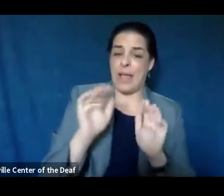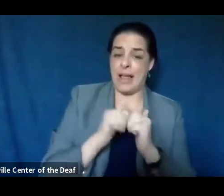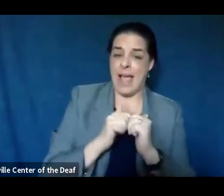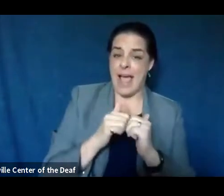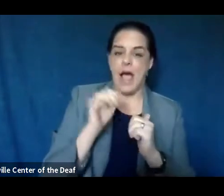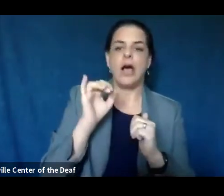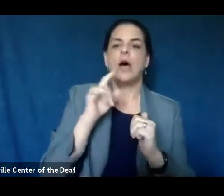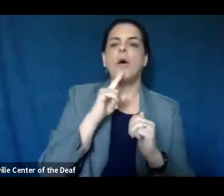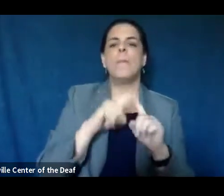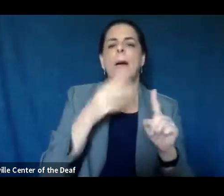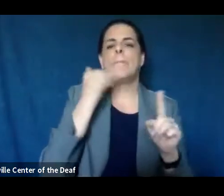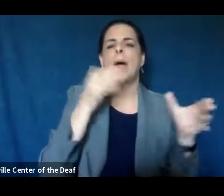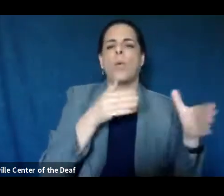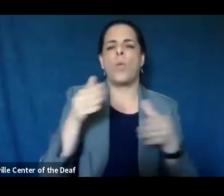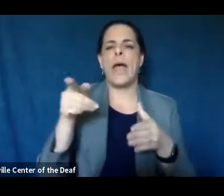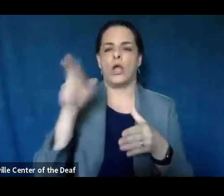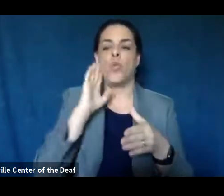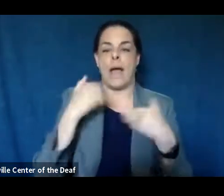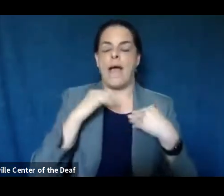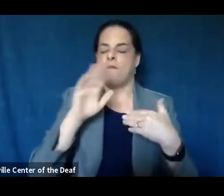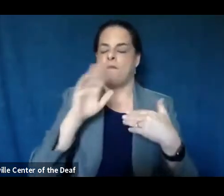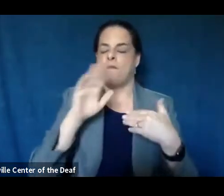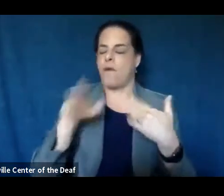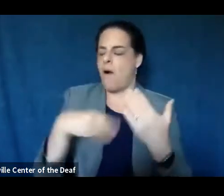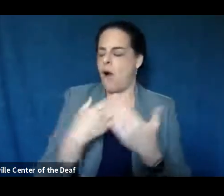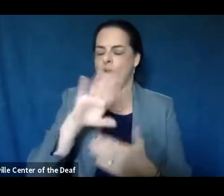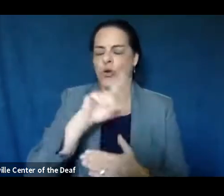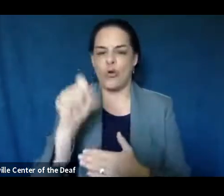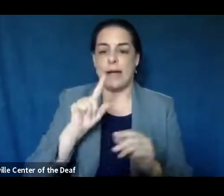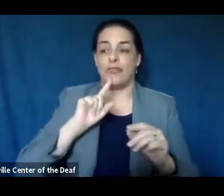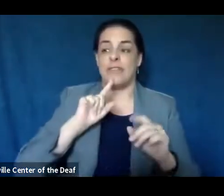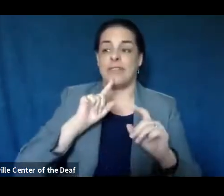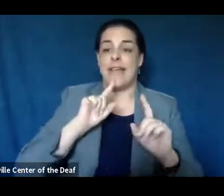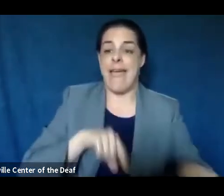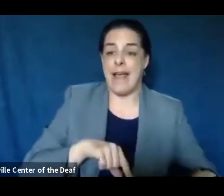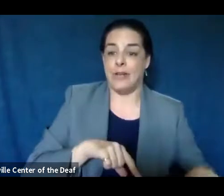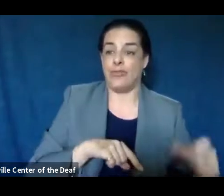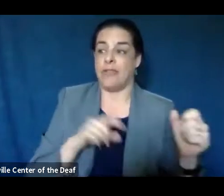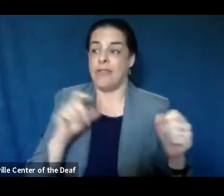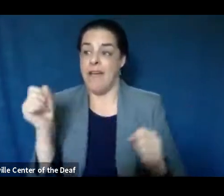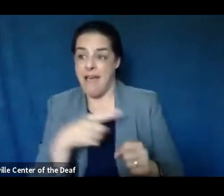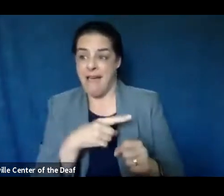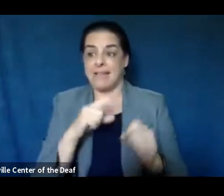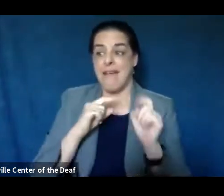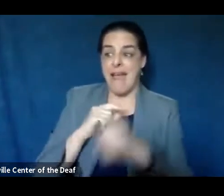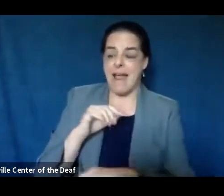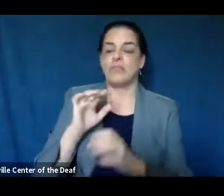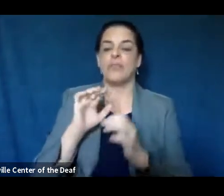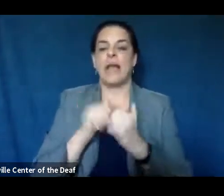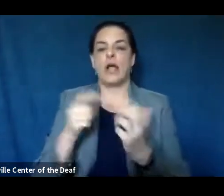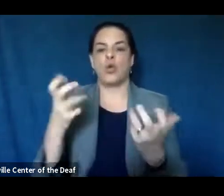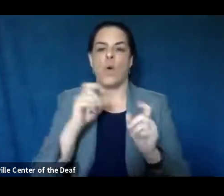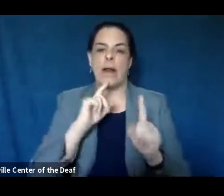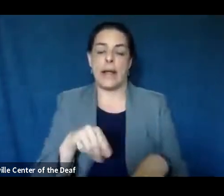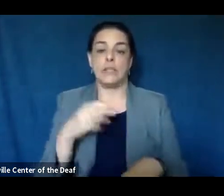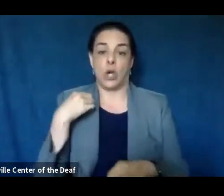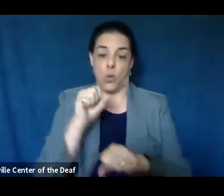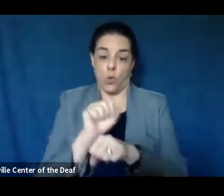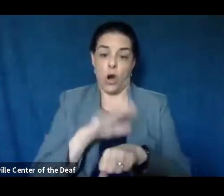we're going to do that. That's just in a better format. So you can get all the questions that you need asked and answered in the way that you want them answered. And we're